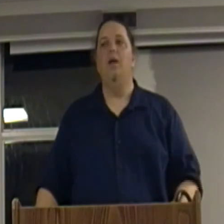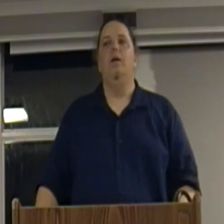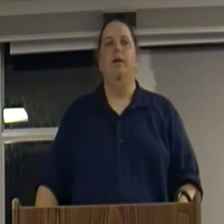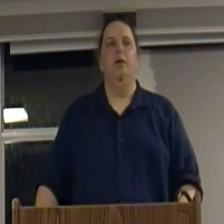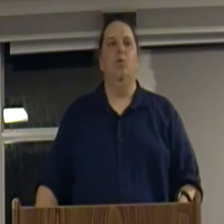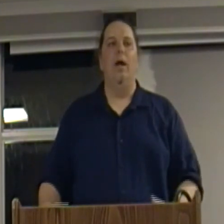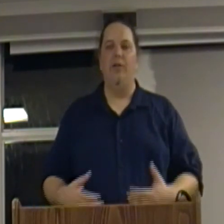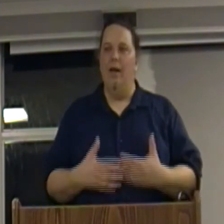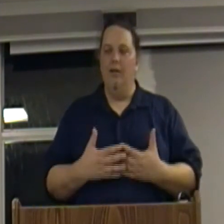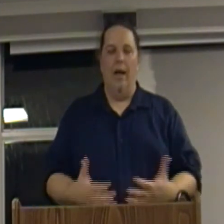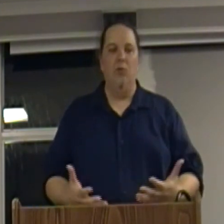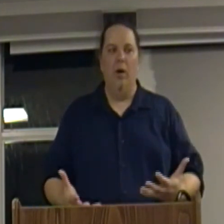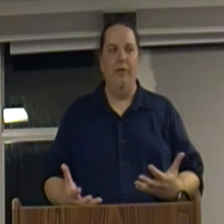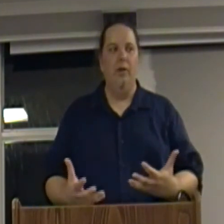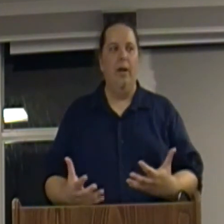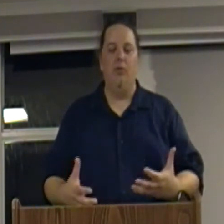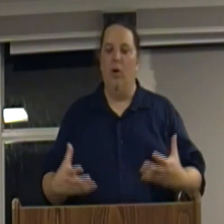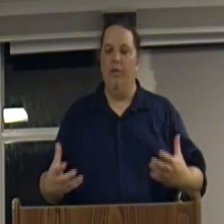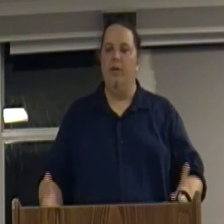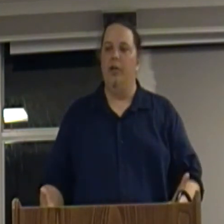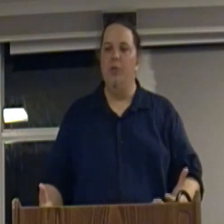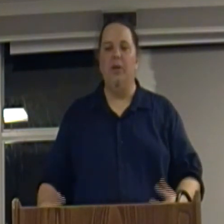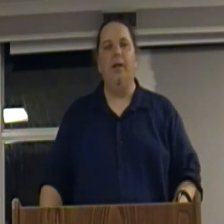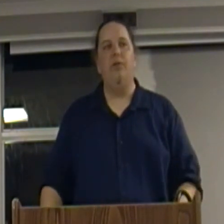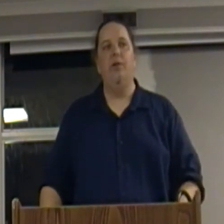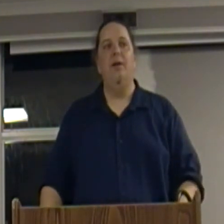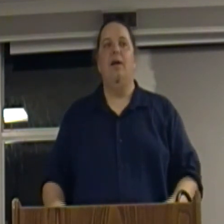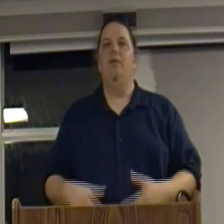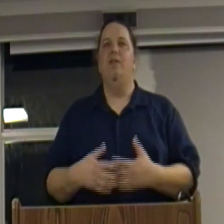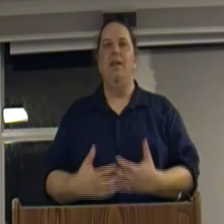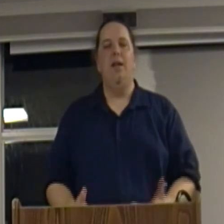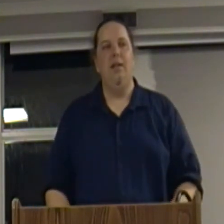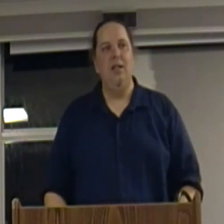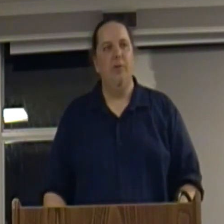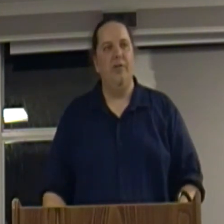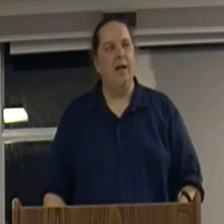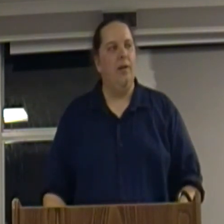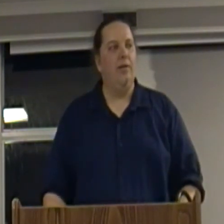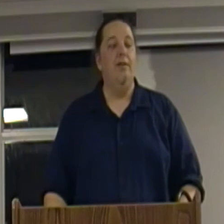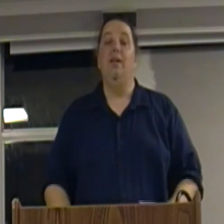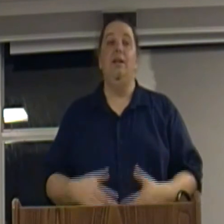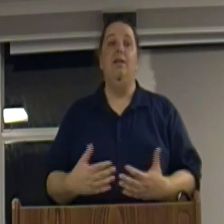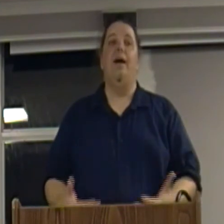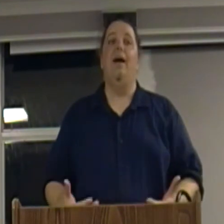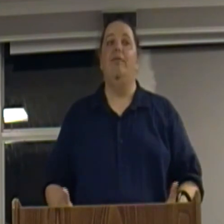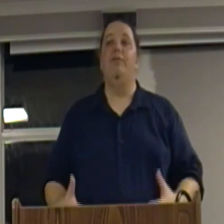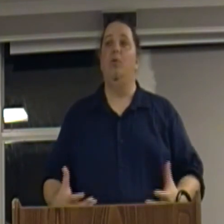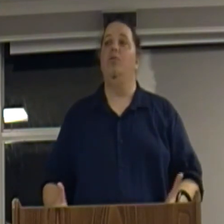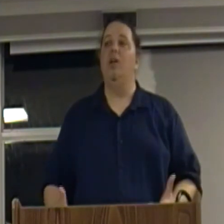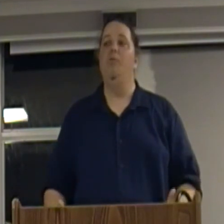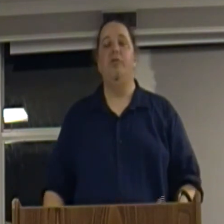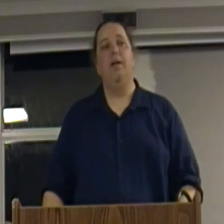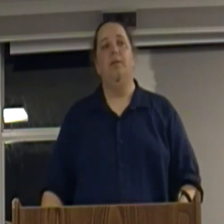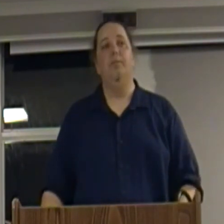you know as wealth accumulates as they need to protect it they need to have a force that can protect it